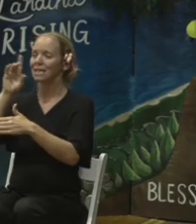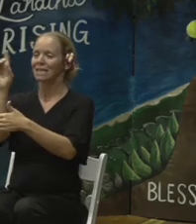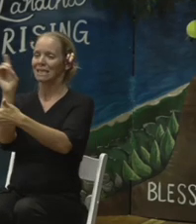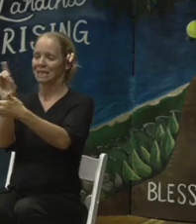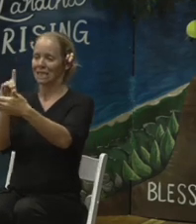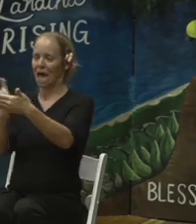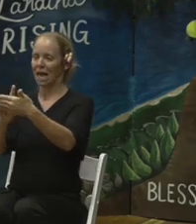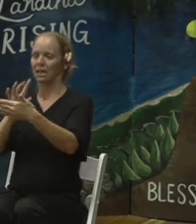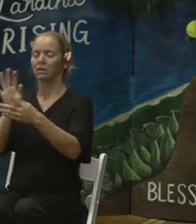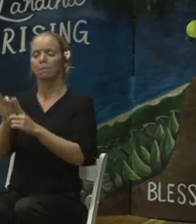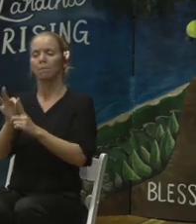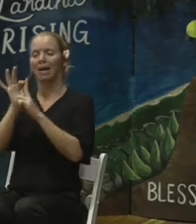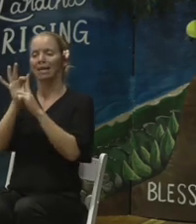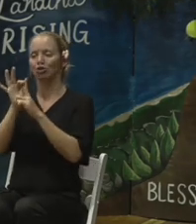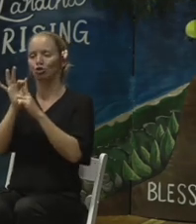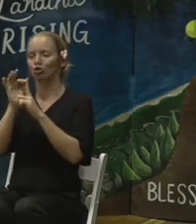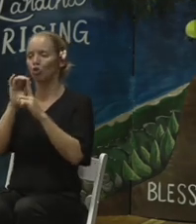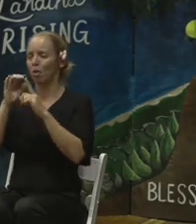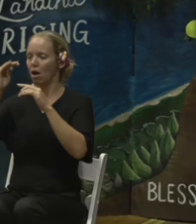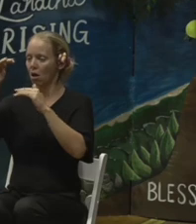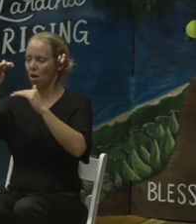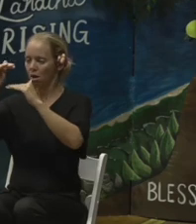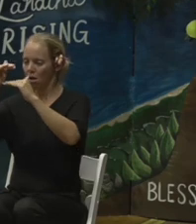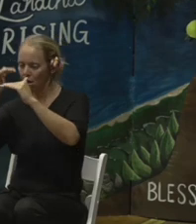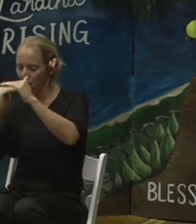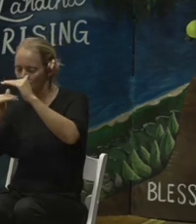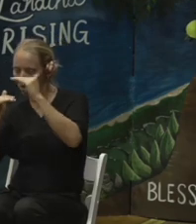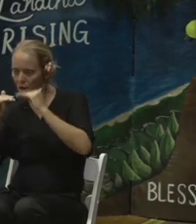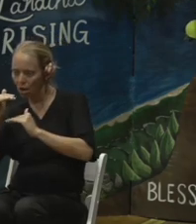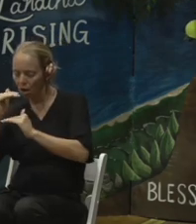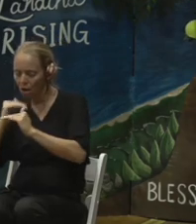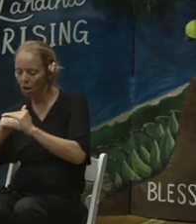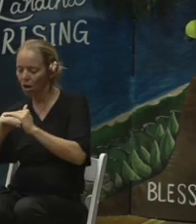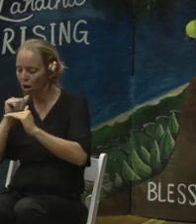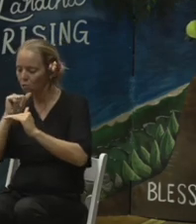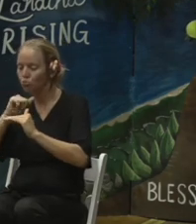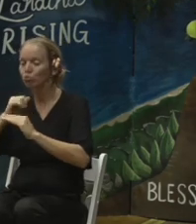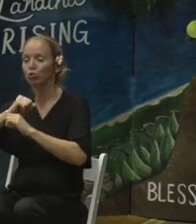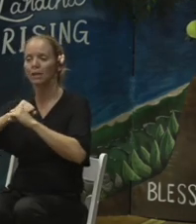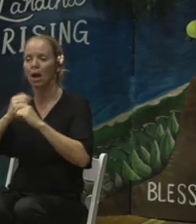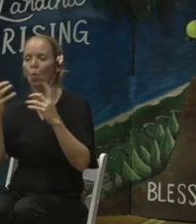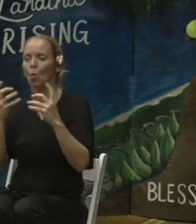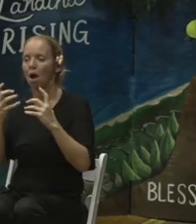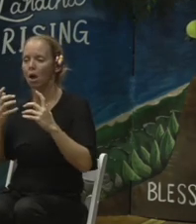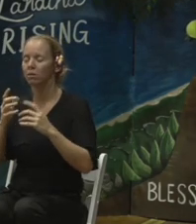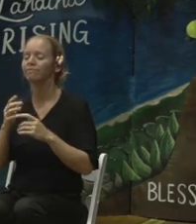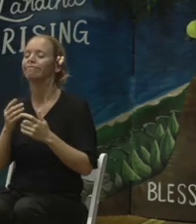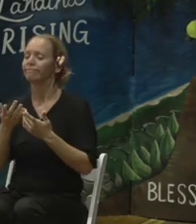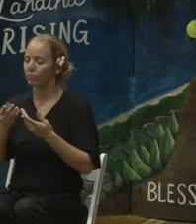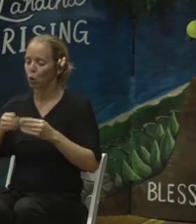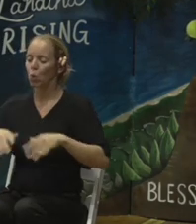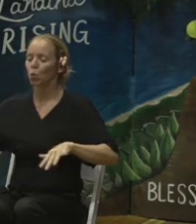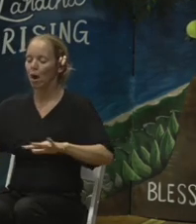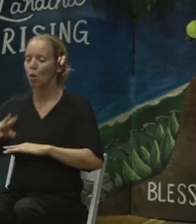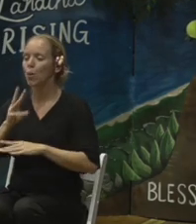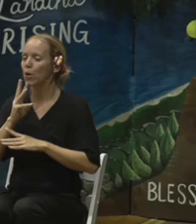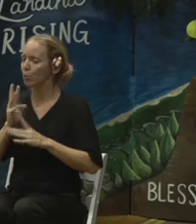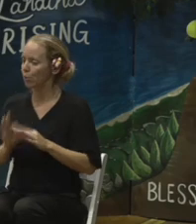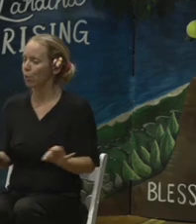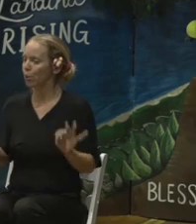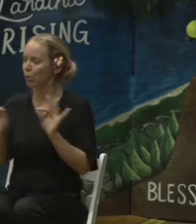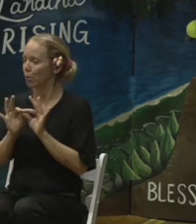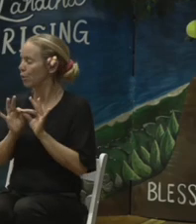infiltration to ground water. And just for comparison, this is a standard door height of six feet, eight inches.